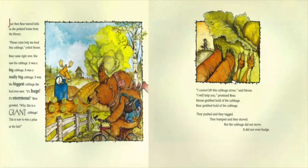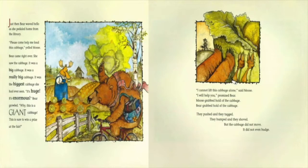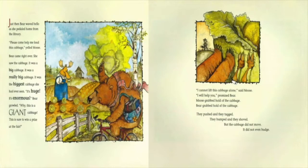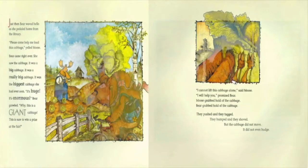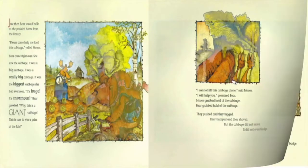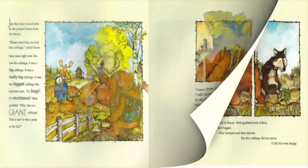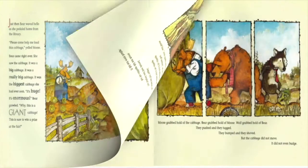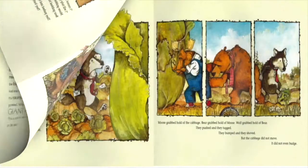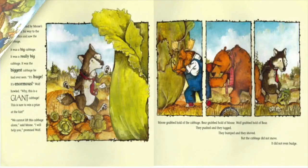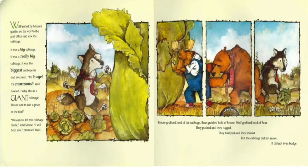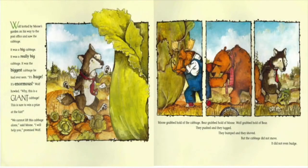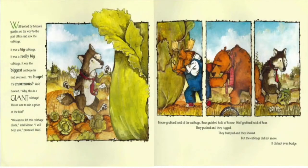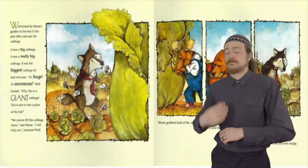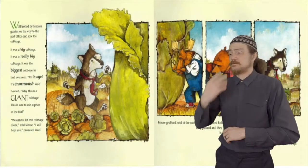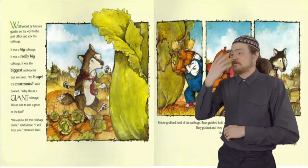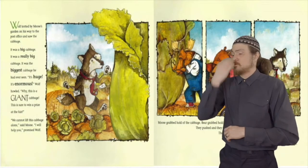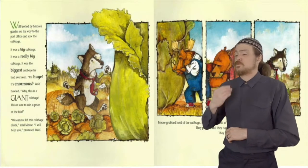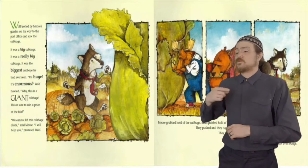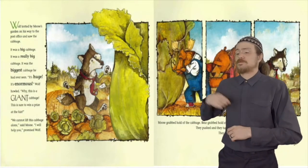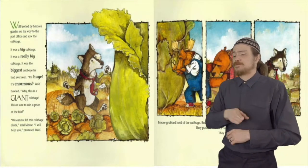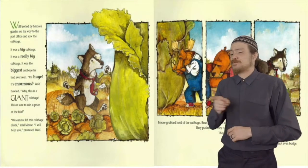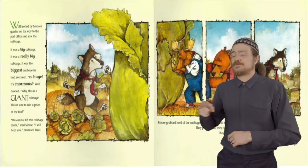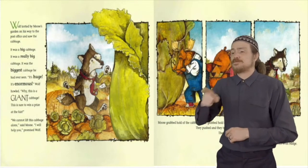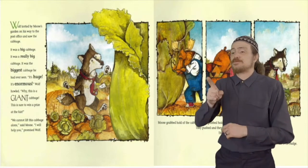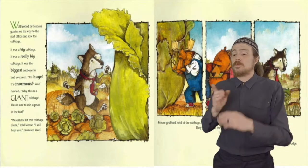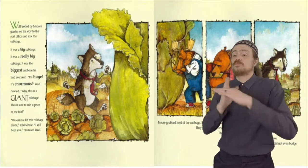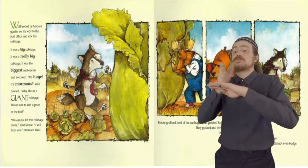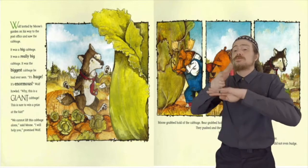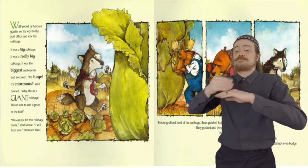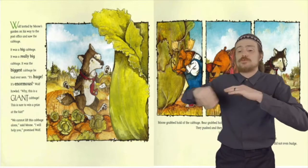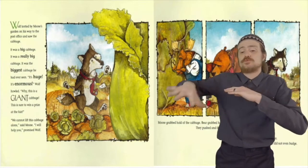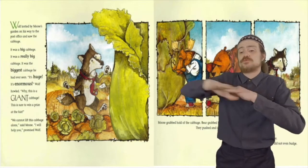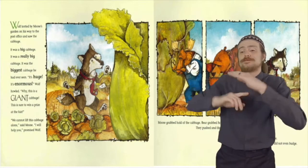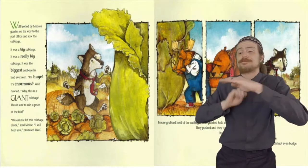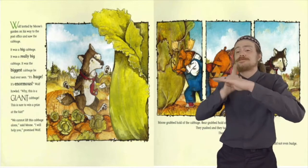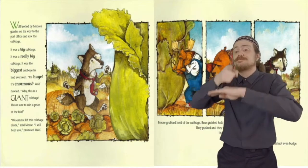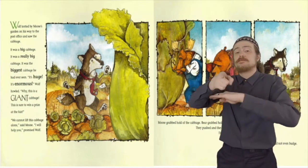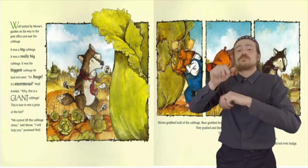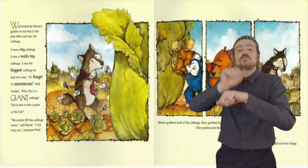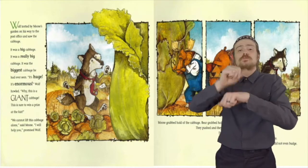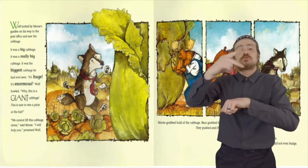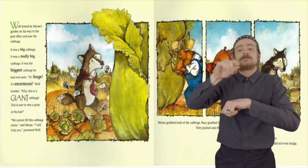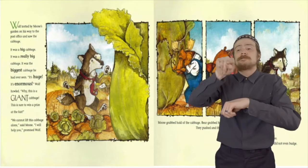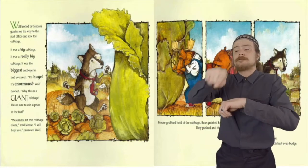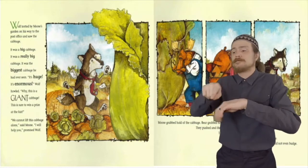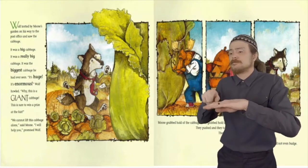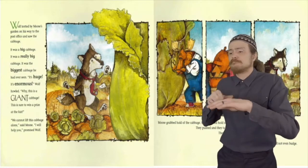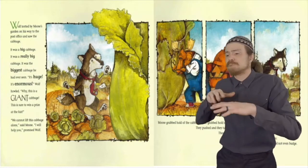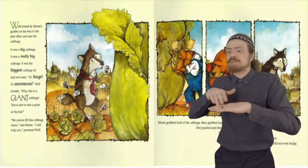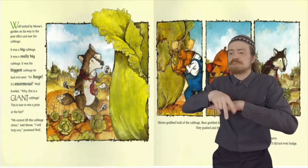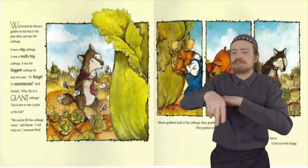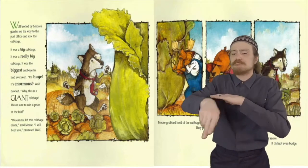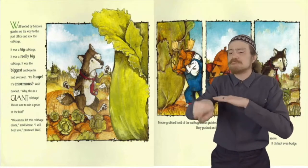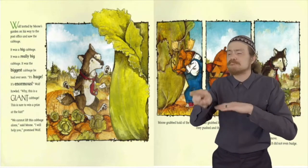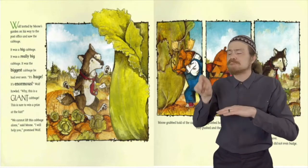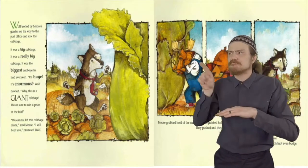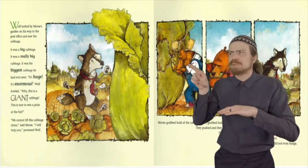budge. Wolf trotted by Moose's garden on his way to the post office and saw the cabbage. It was a big cabbage.